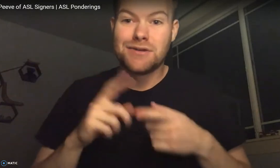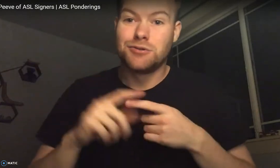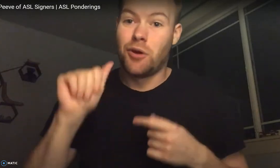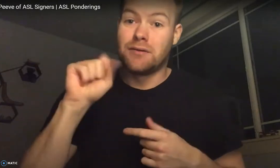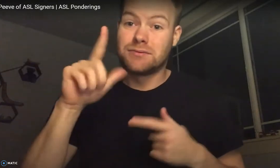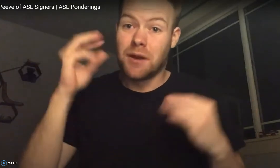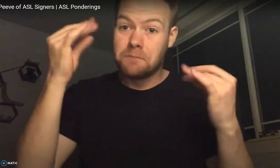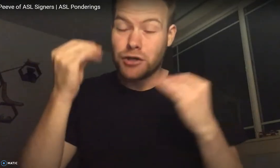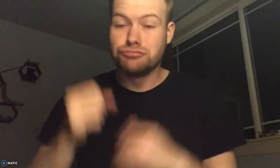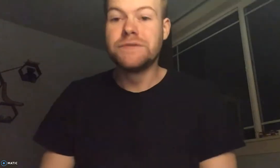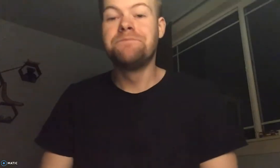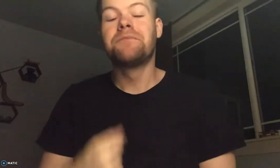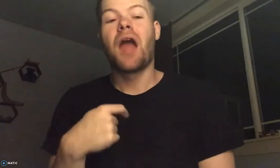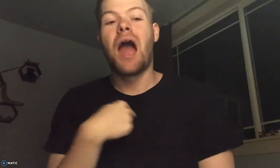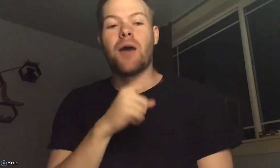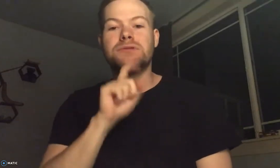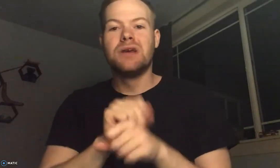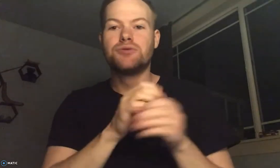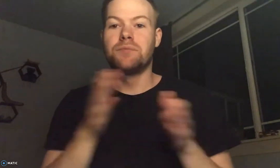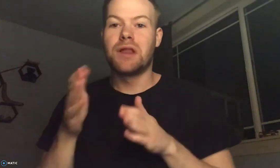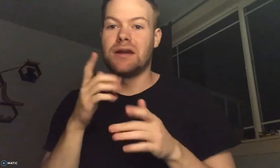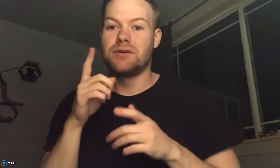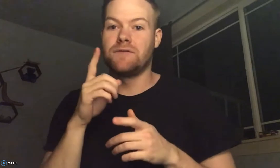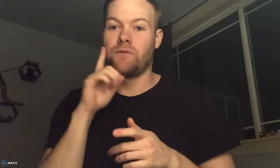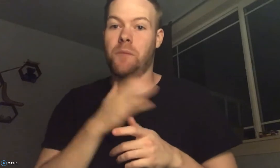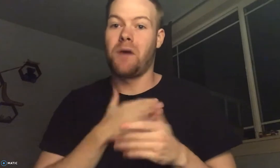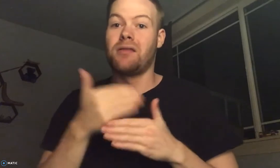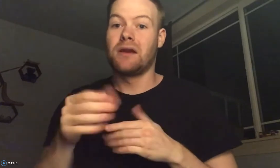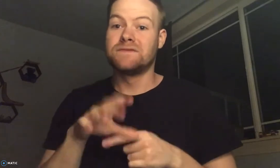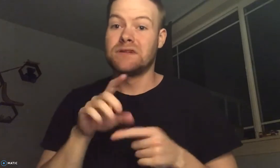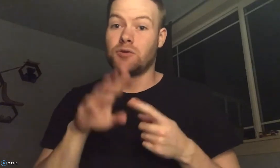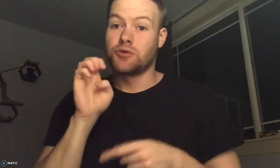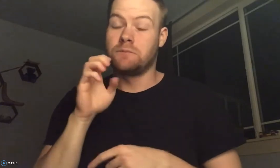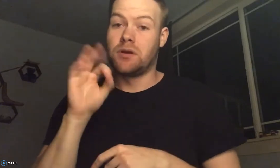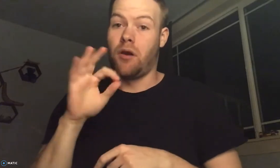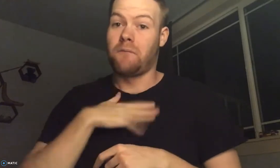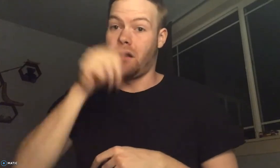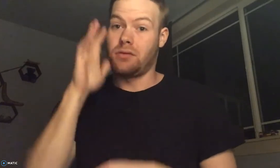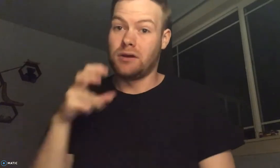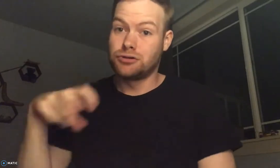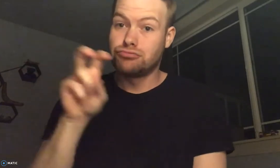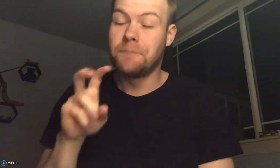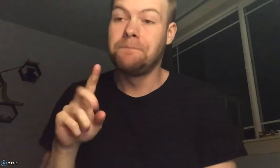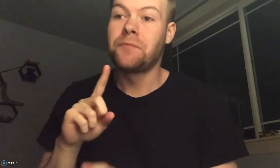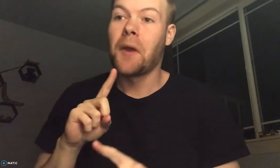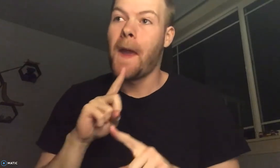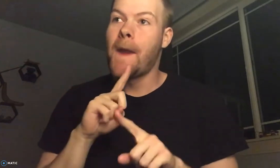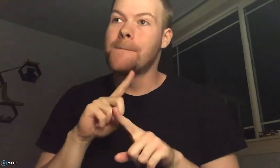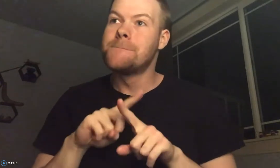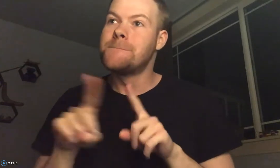Hello, welcome back to ASL Ponderings and I'm going to talk about this